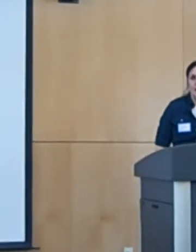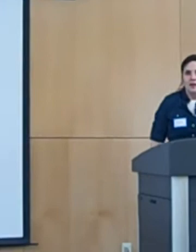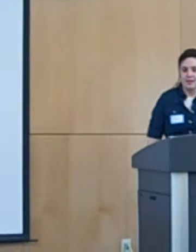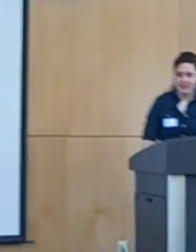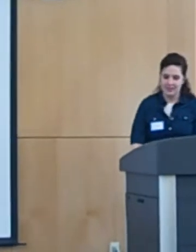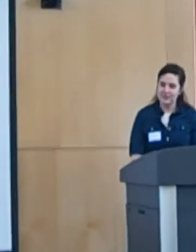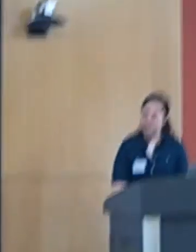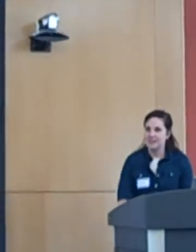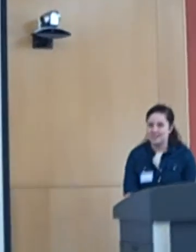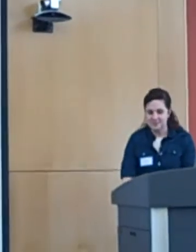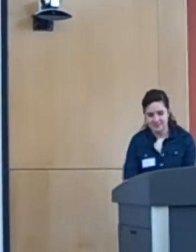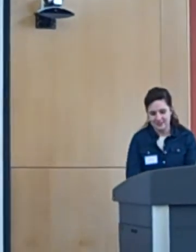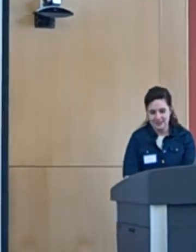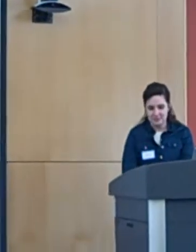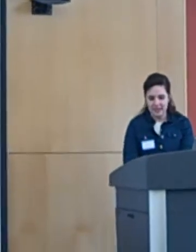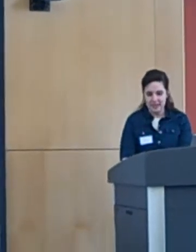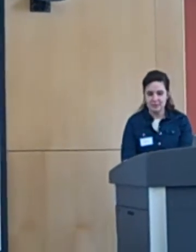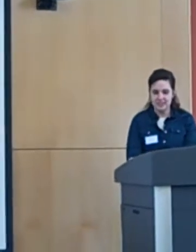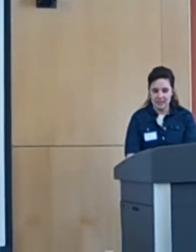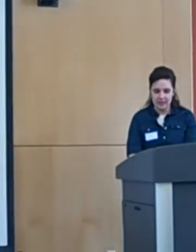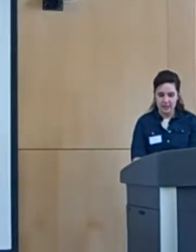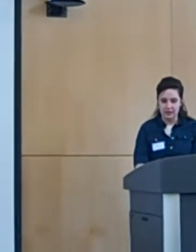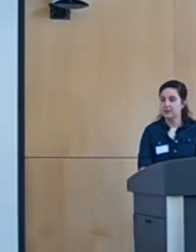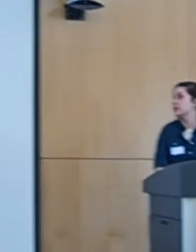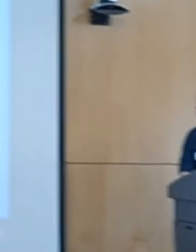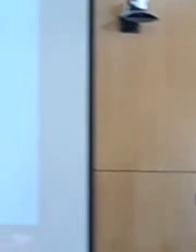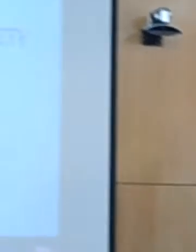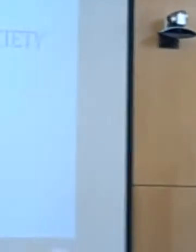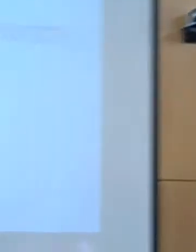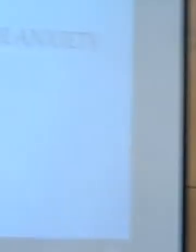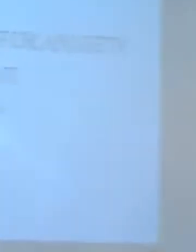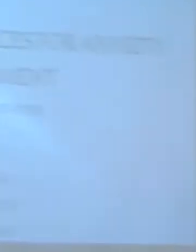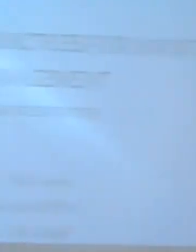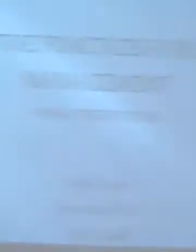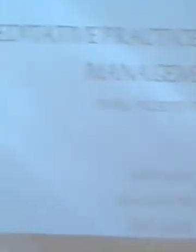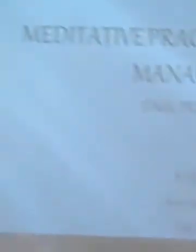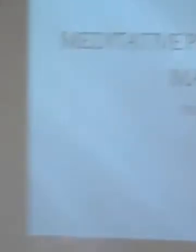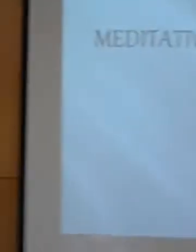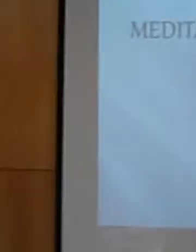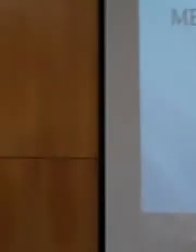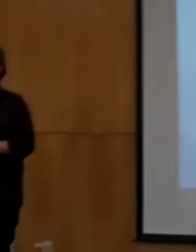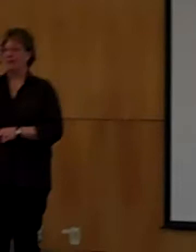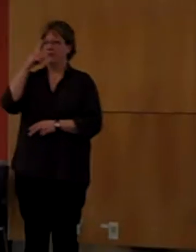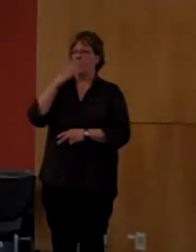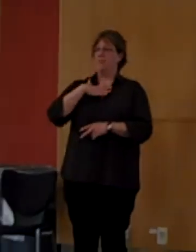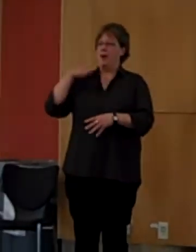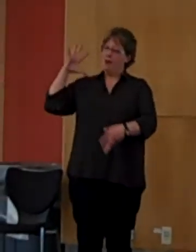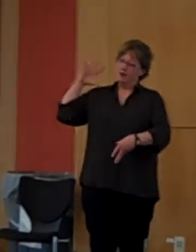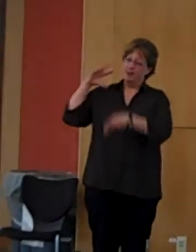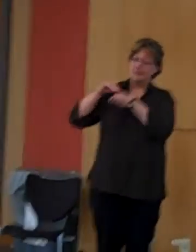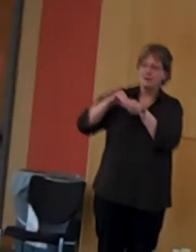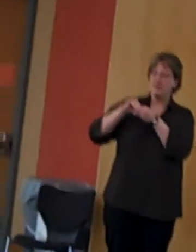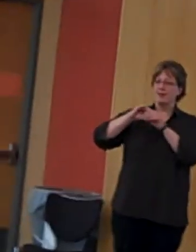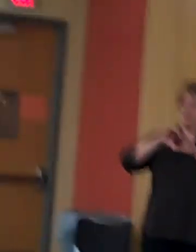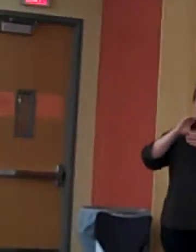Good evening. My name is Kelly Kaler, and to complete my culminating coursework in the liberal studies degree,